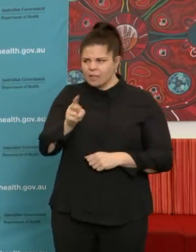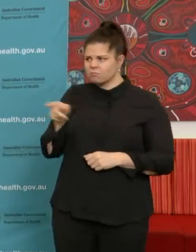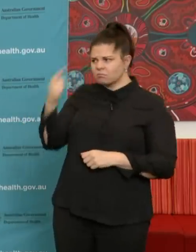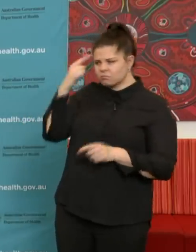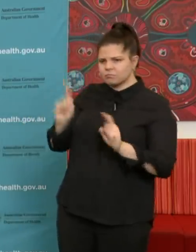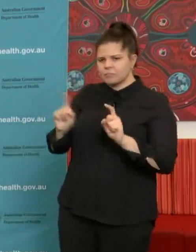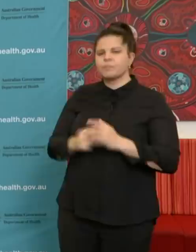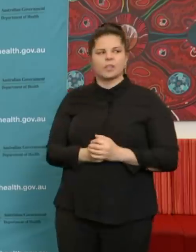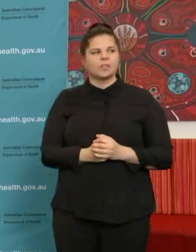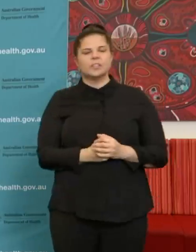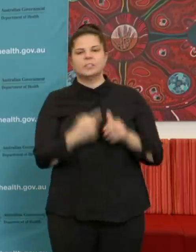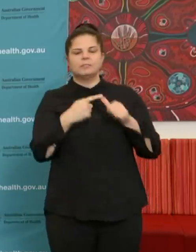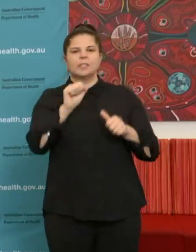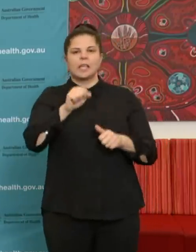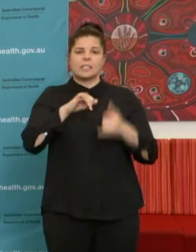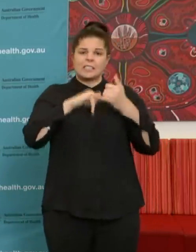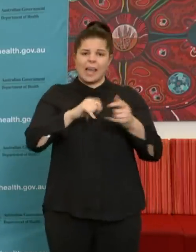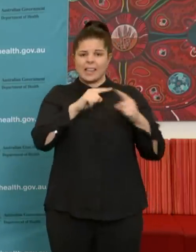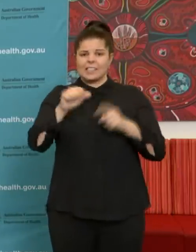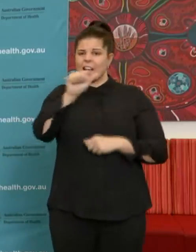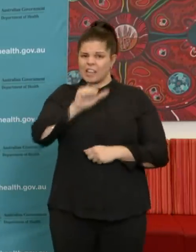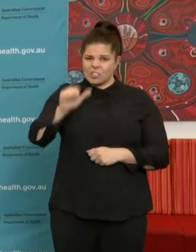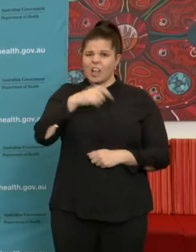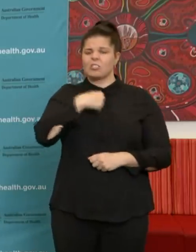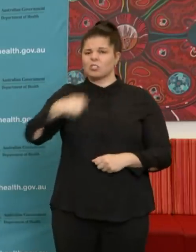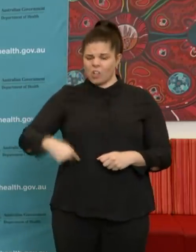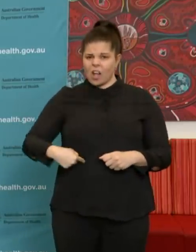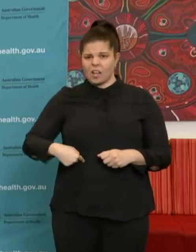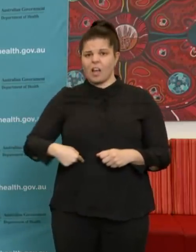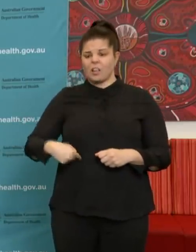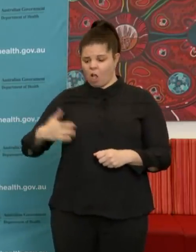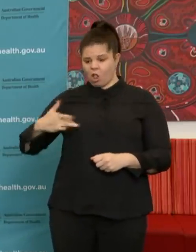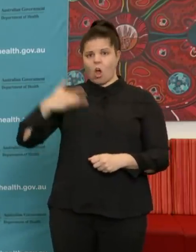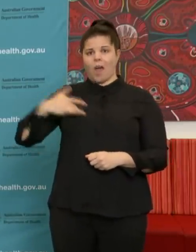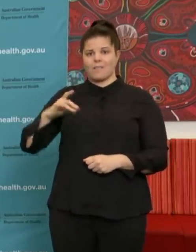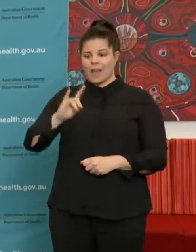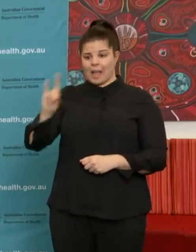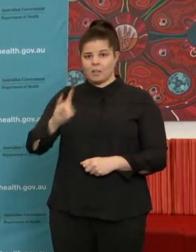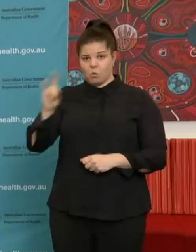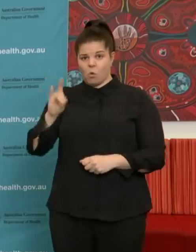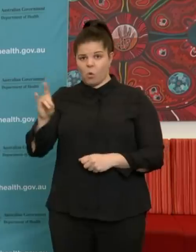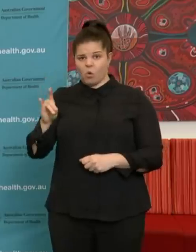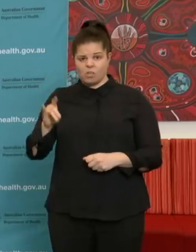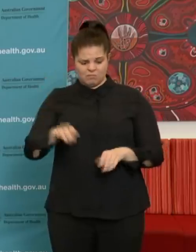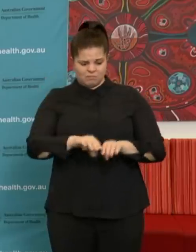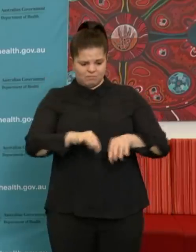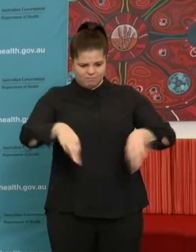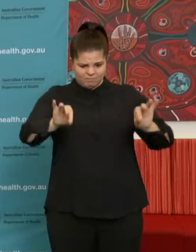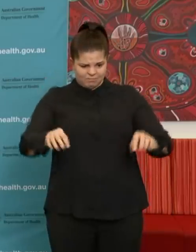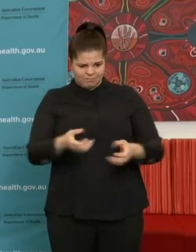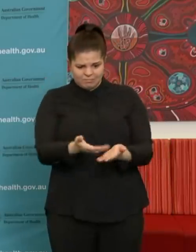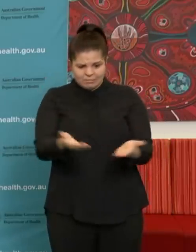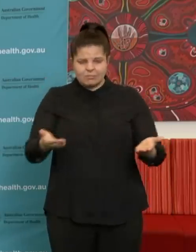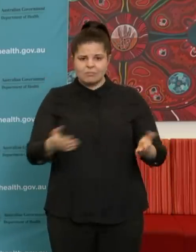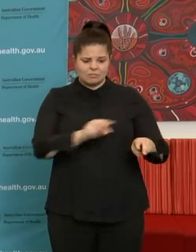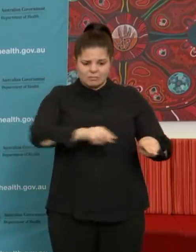Asia. Wet markets are places where live animals are for sale and there's various reasons for that,